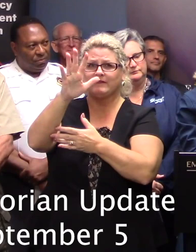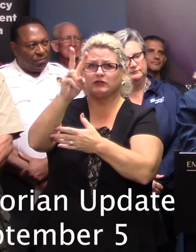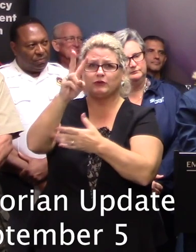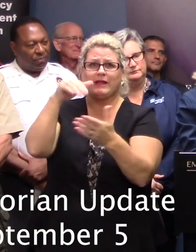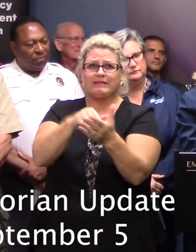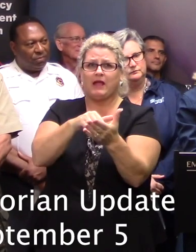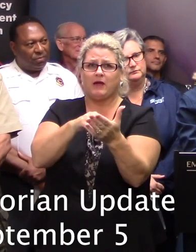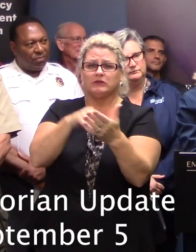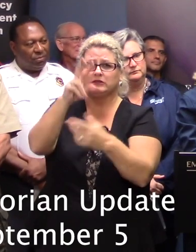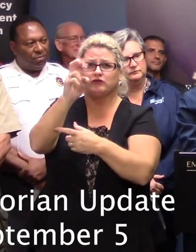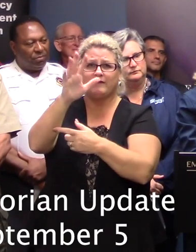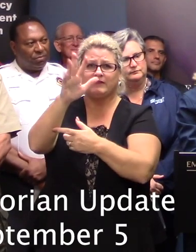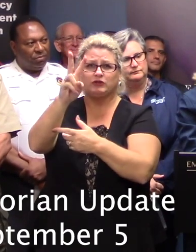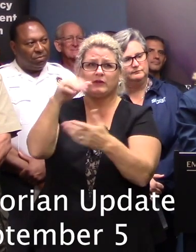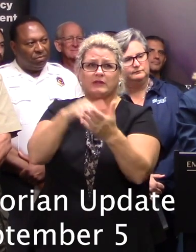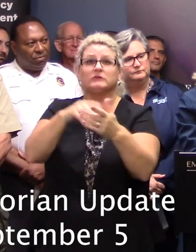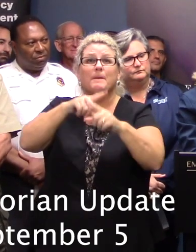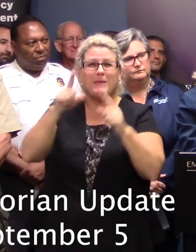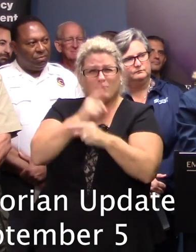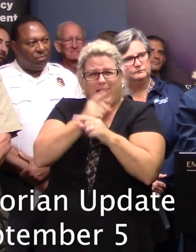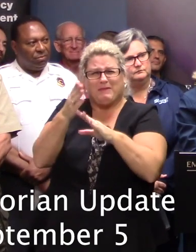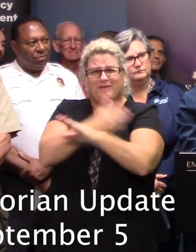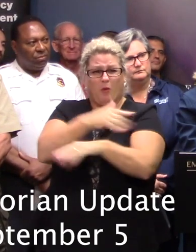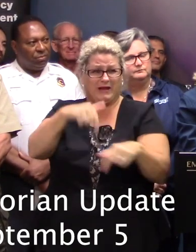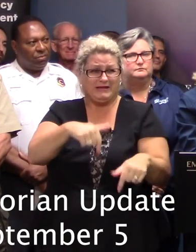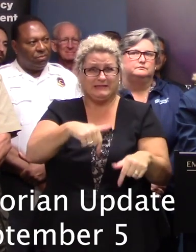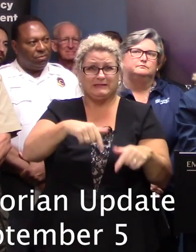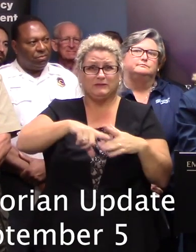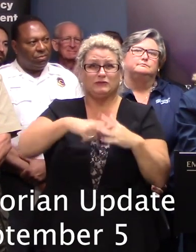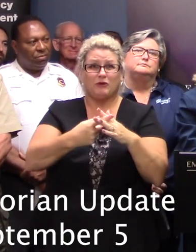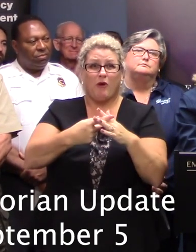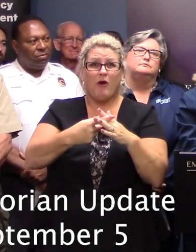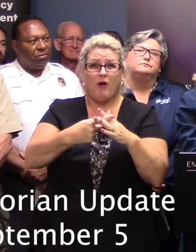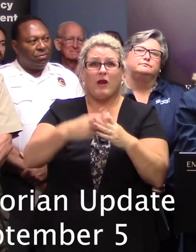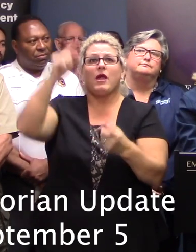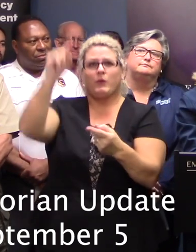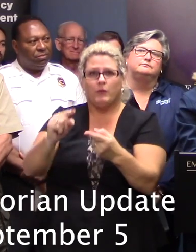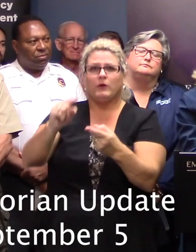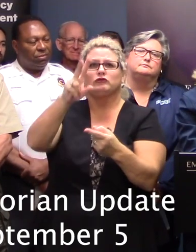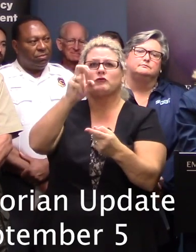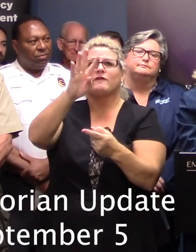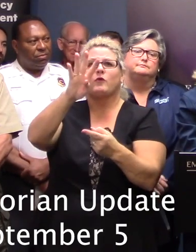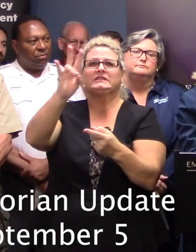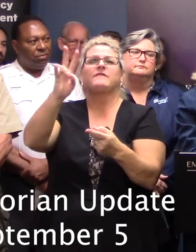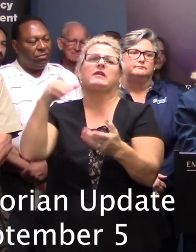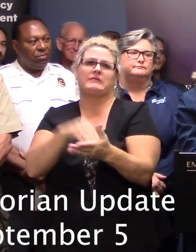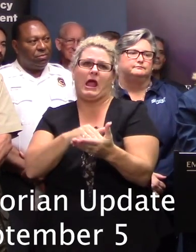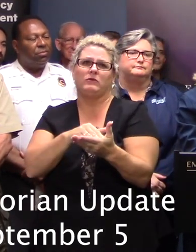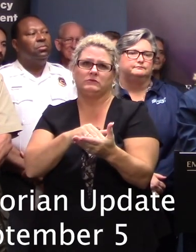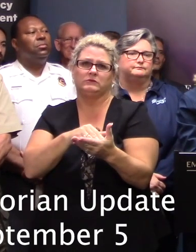but just before this briefing began it was reported to me that we were down to 247,000.